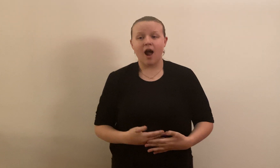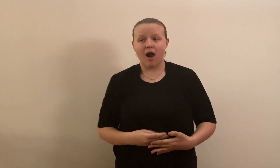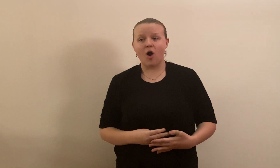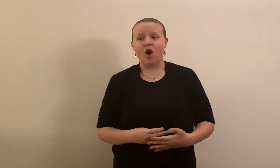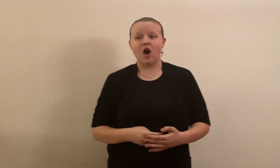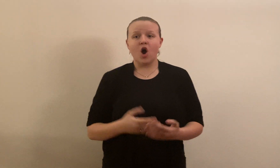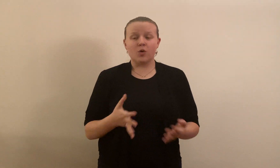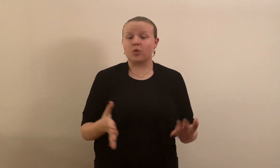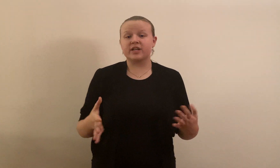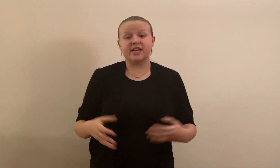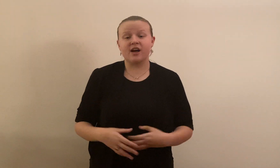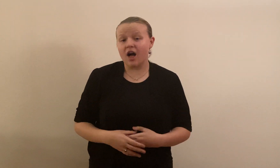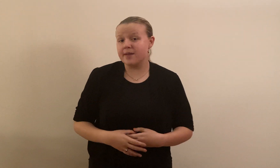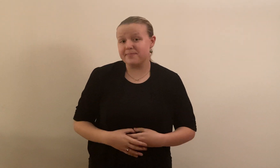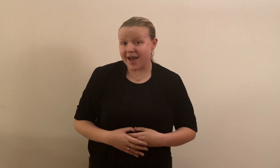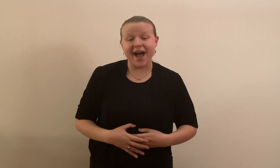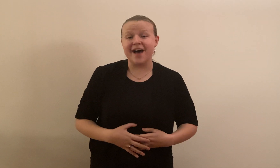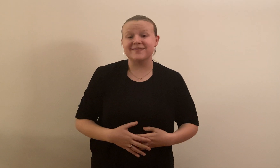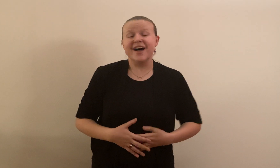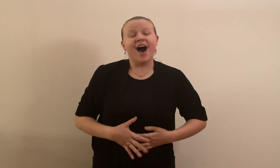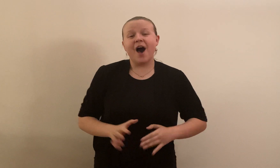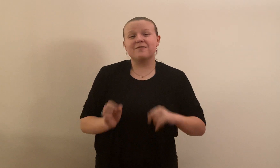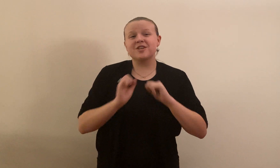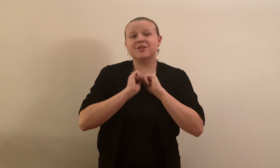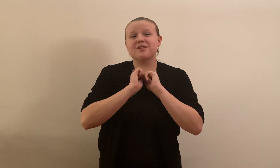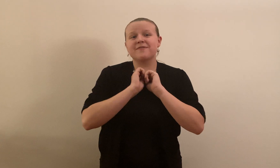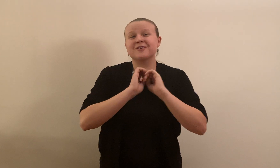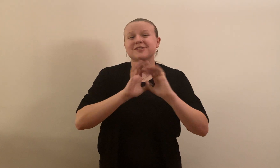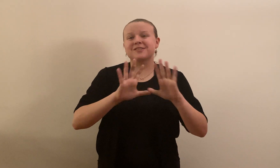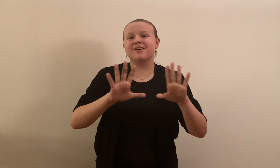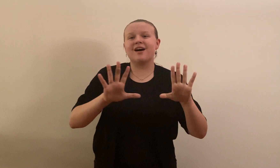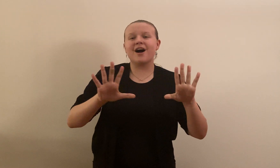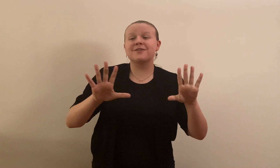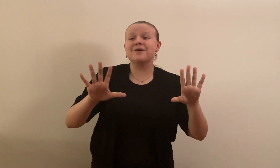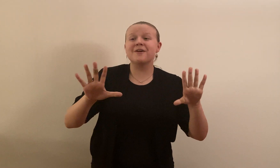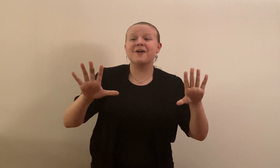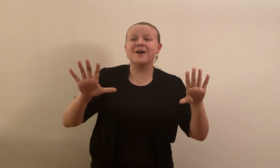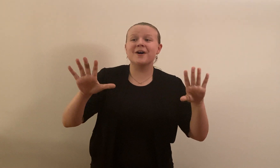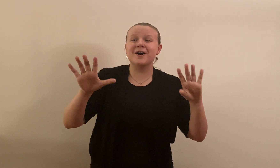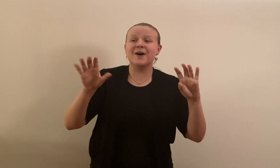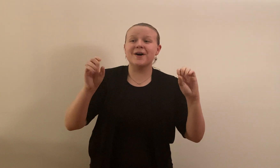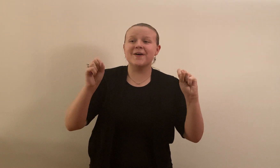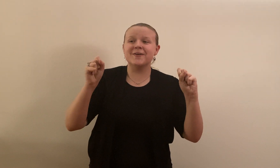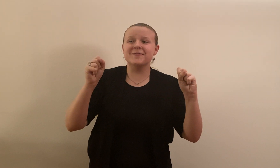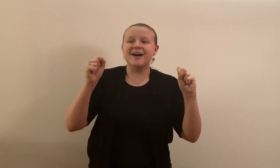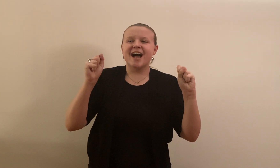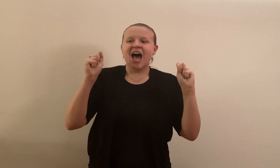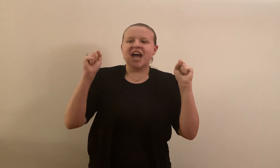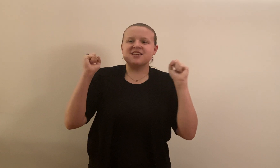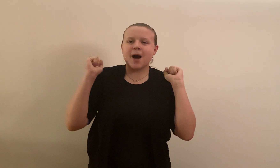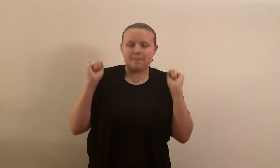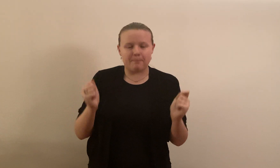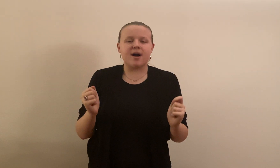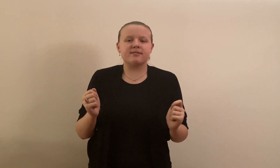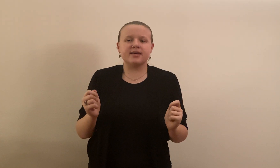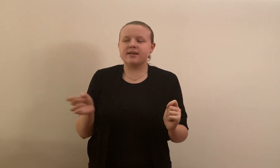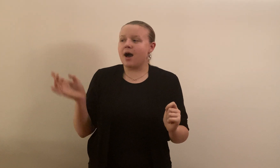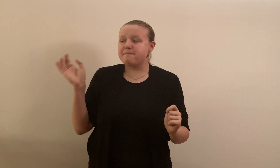Working on behalf of the universal dog home Not barking up